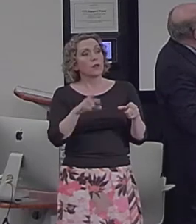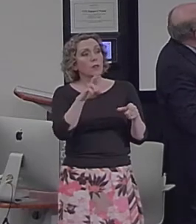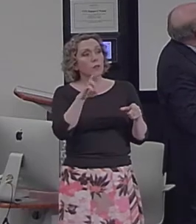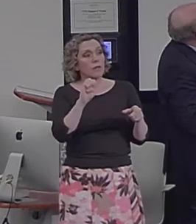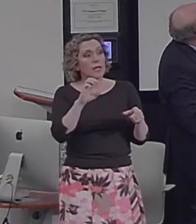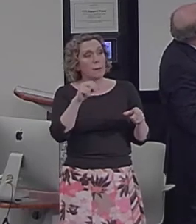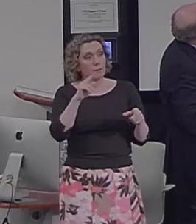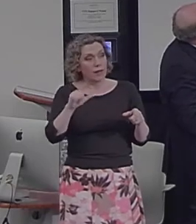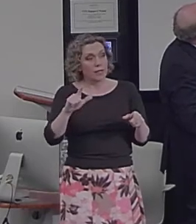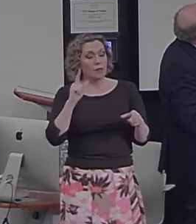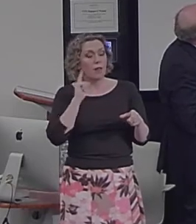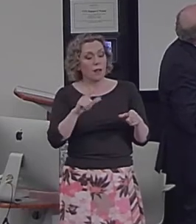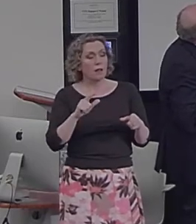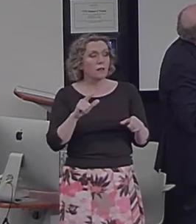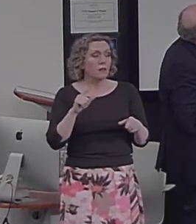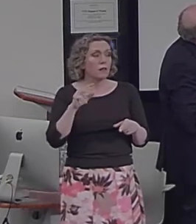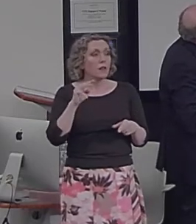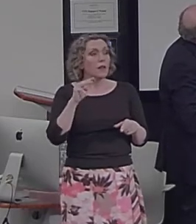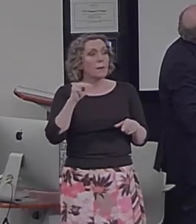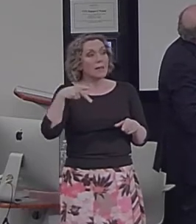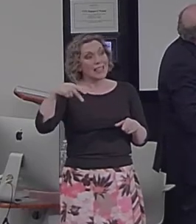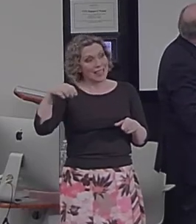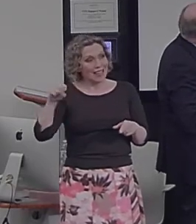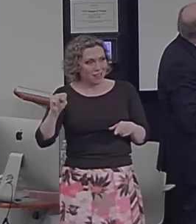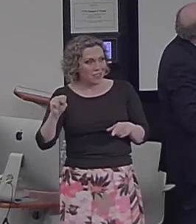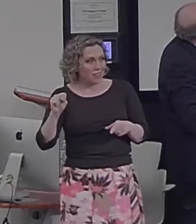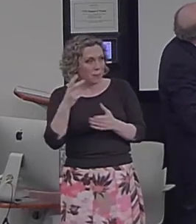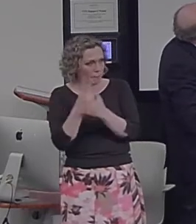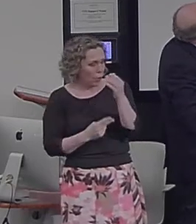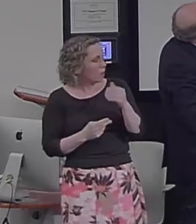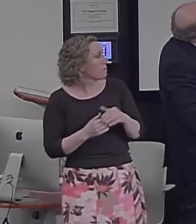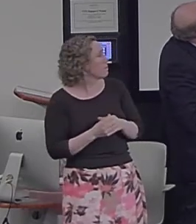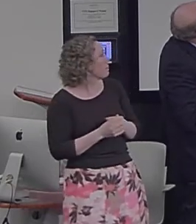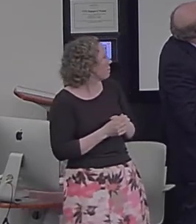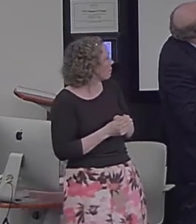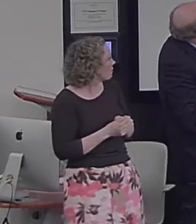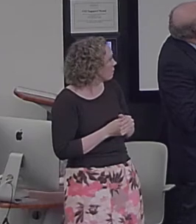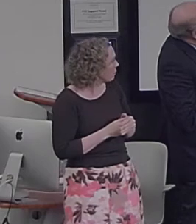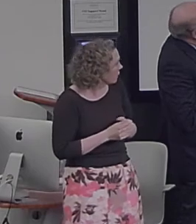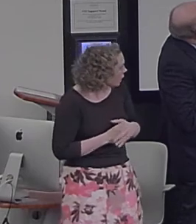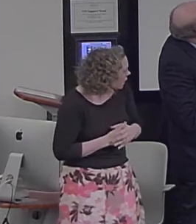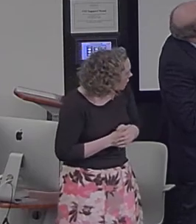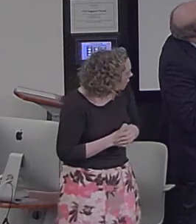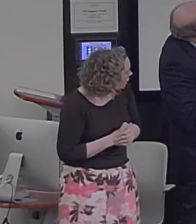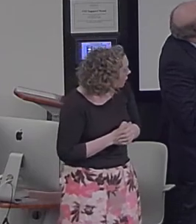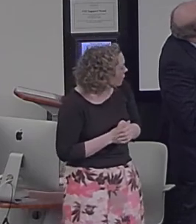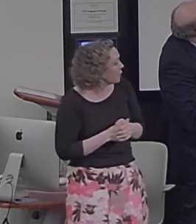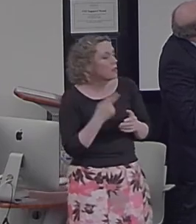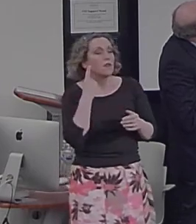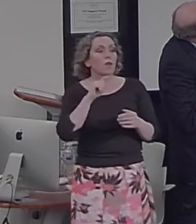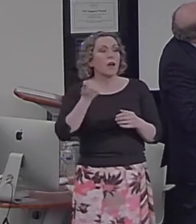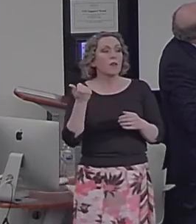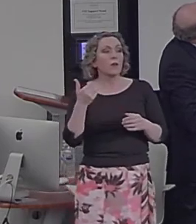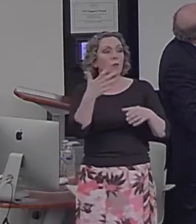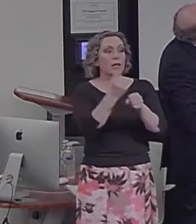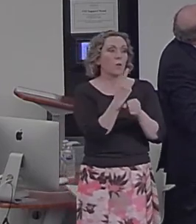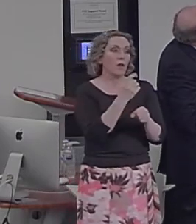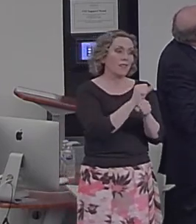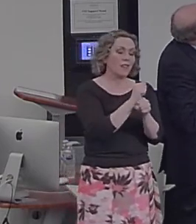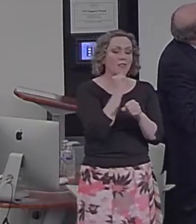means and problem solving task. And then the other two measures, we get it on one task but not the other. So likelihood of